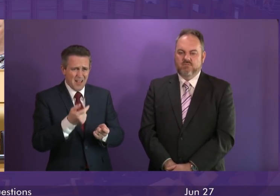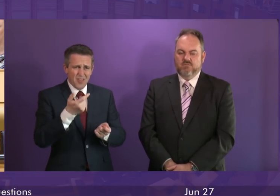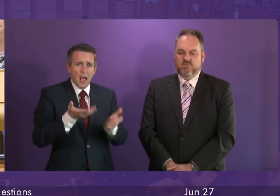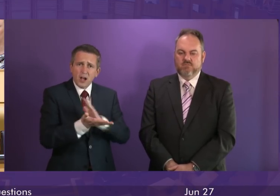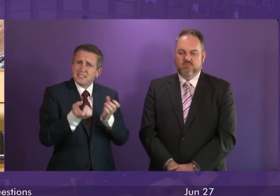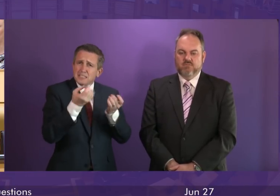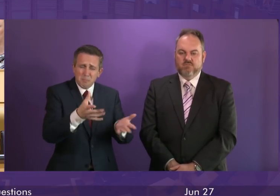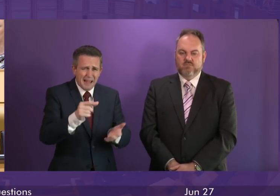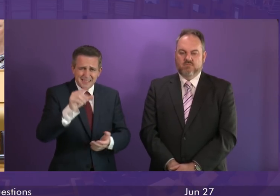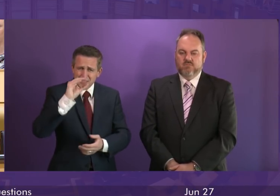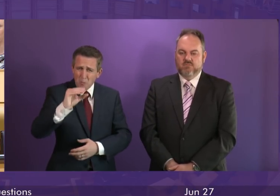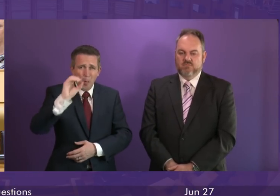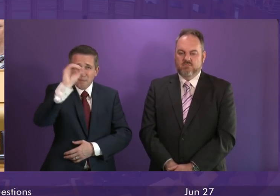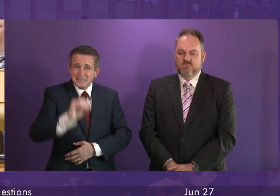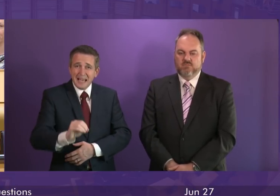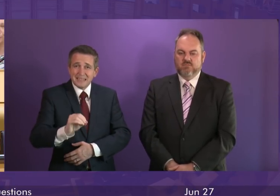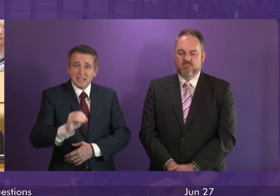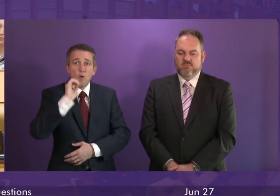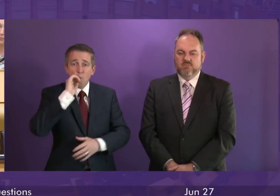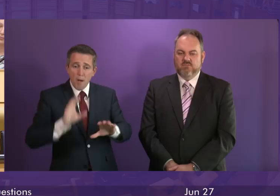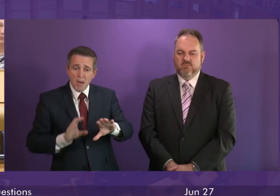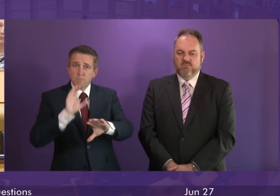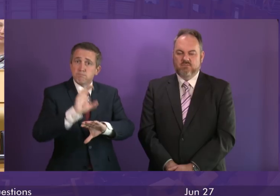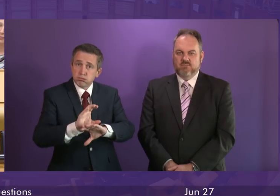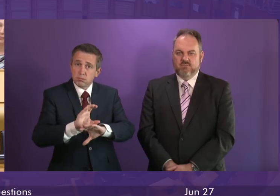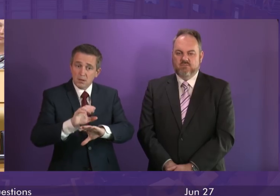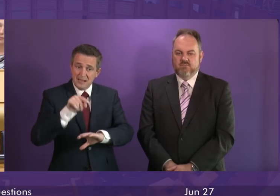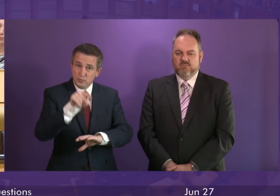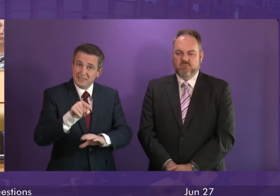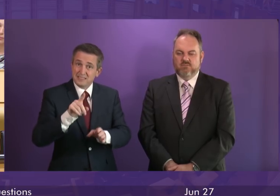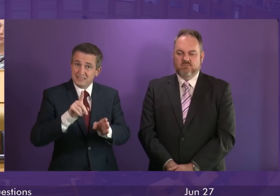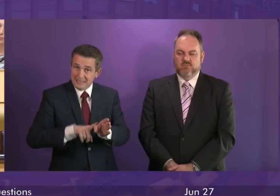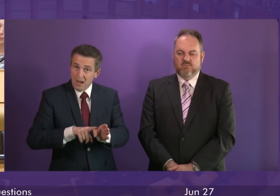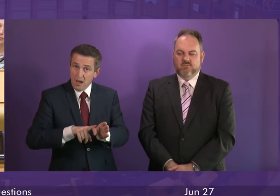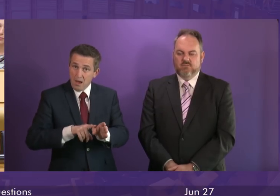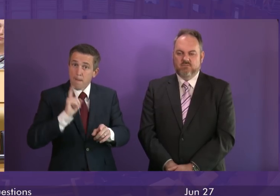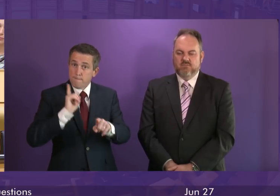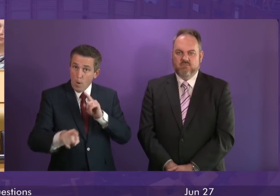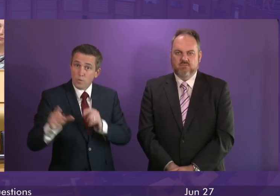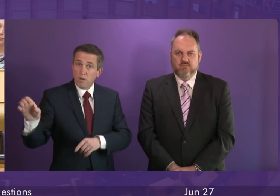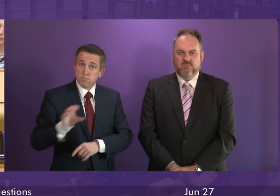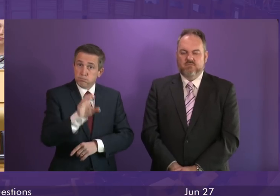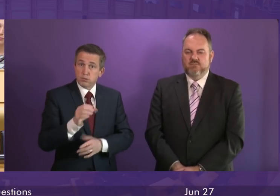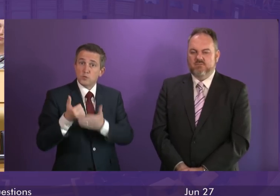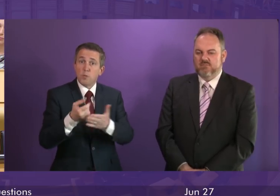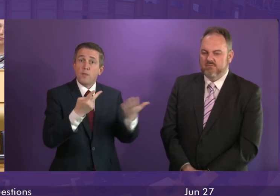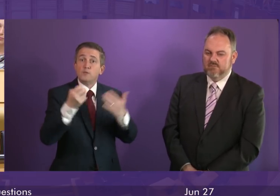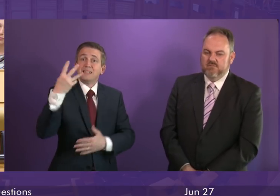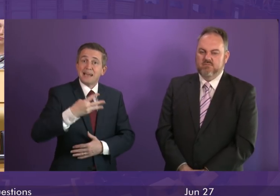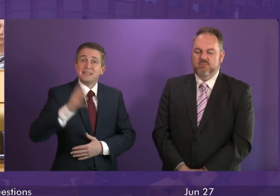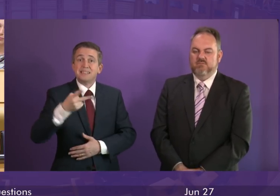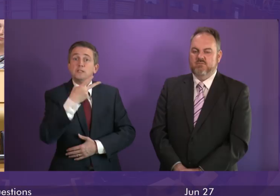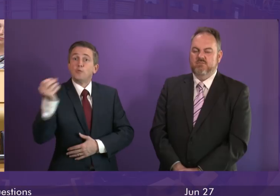our overall budget and it is carried forward in full through the Scottish Reserve, with most of it supporting the 2019-20